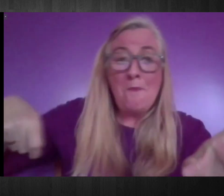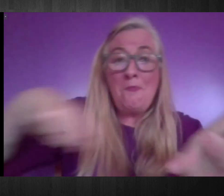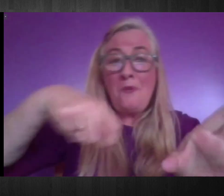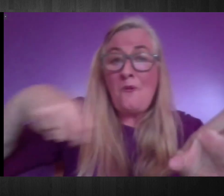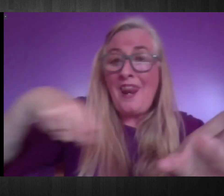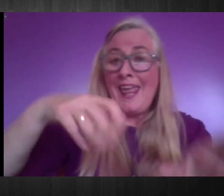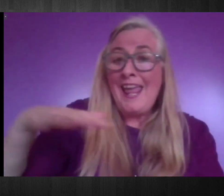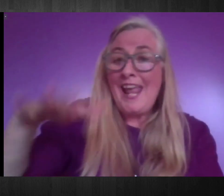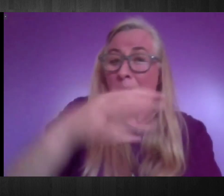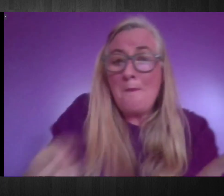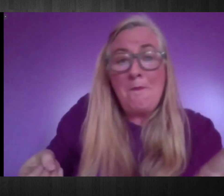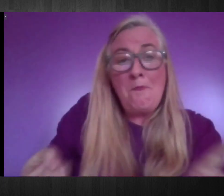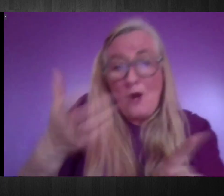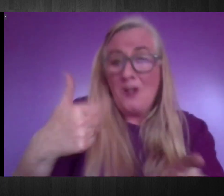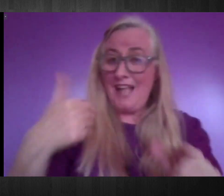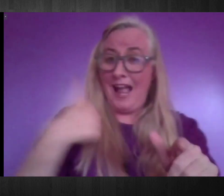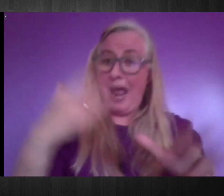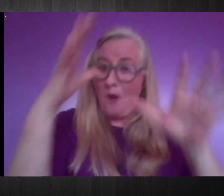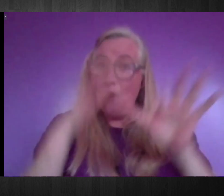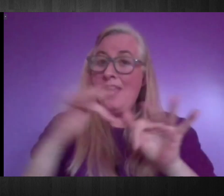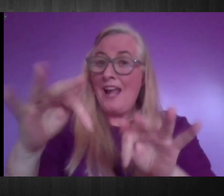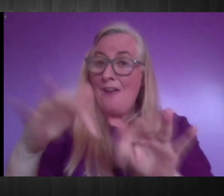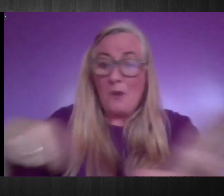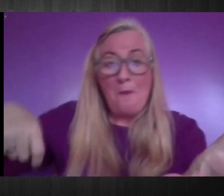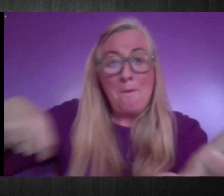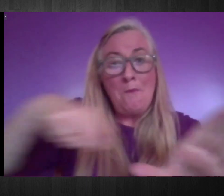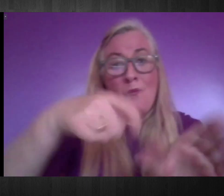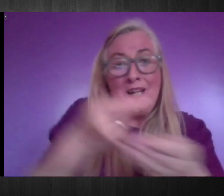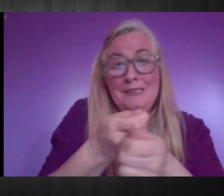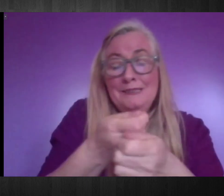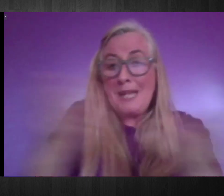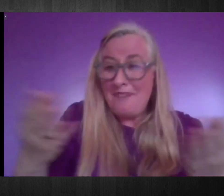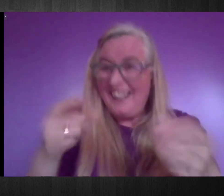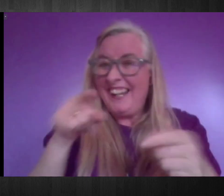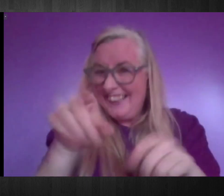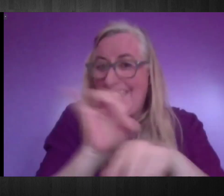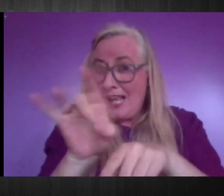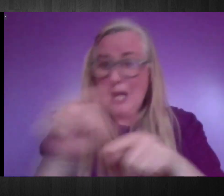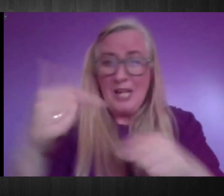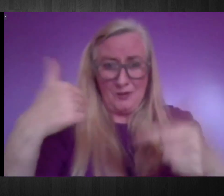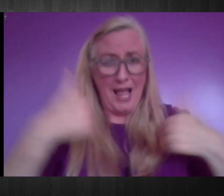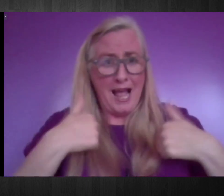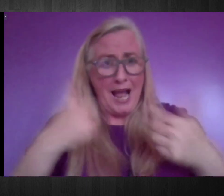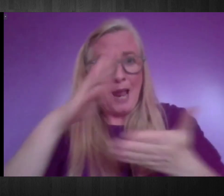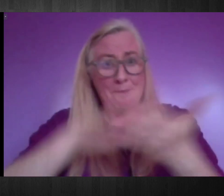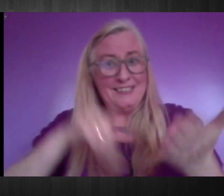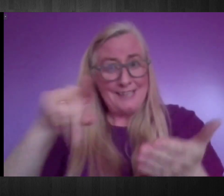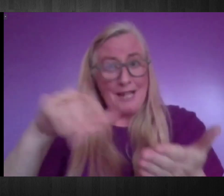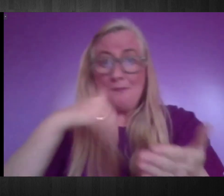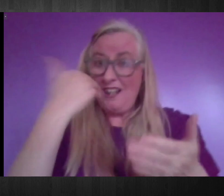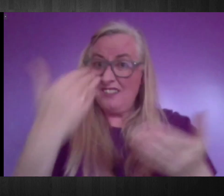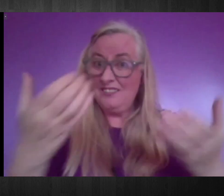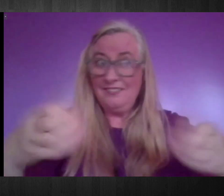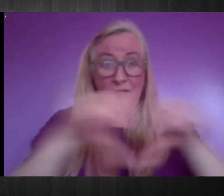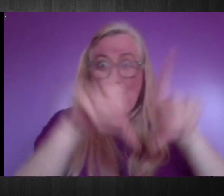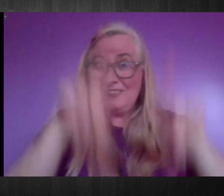bowling alley, and I look after the pool tables and that, so I'm missing that, but that's on lockdown, because, you